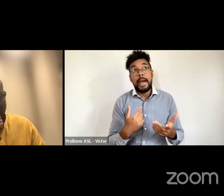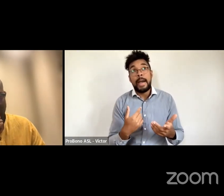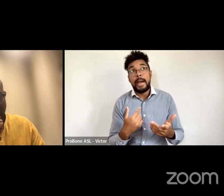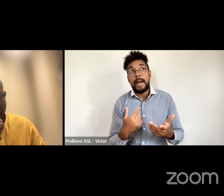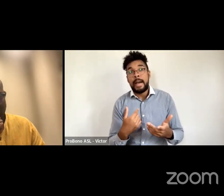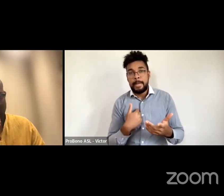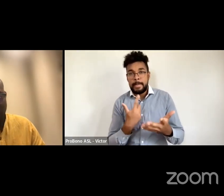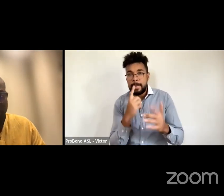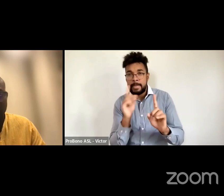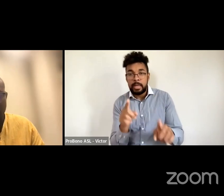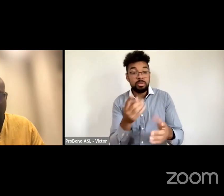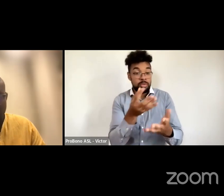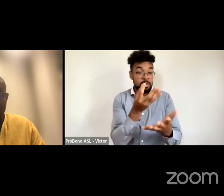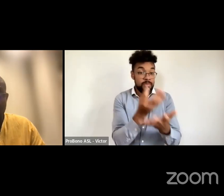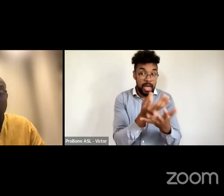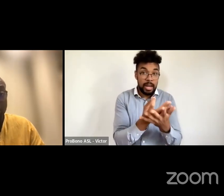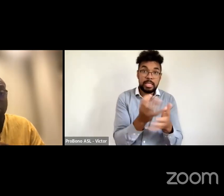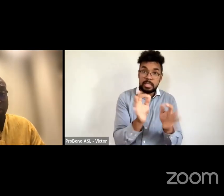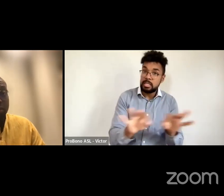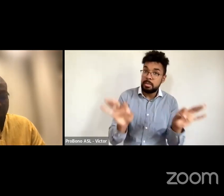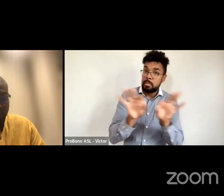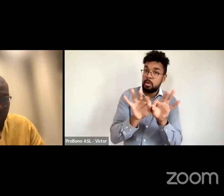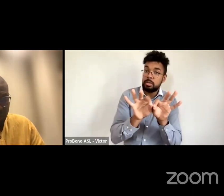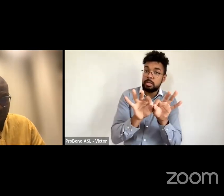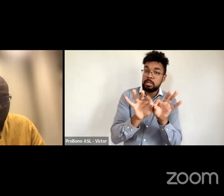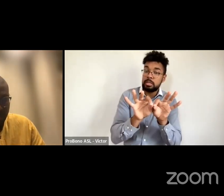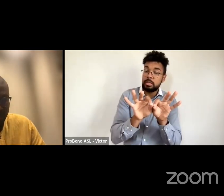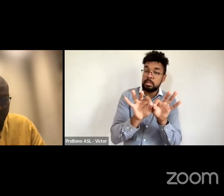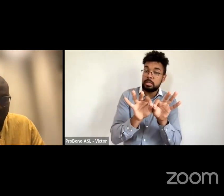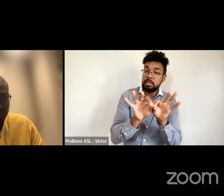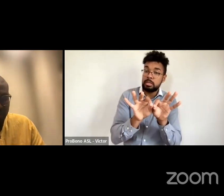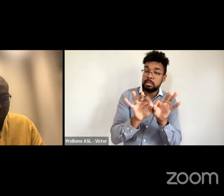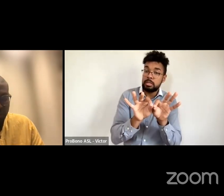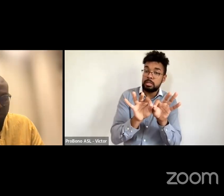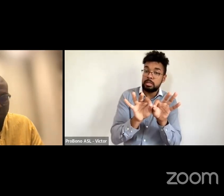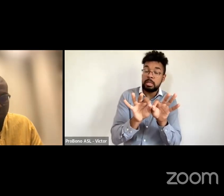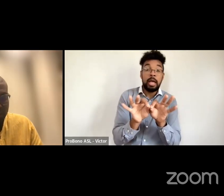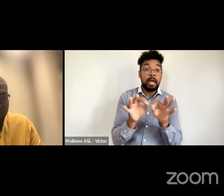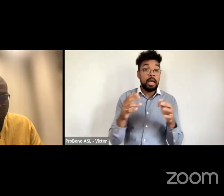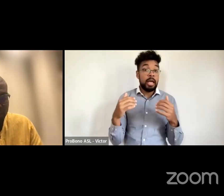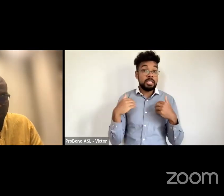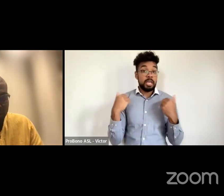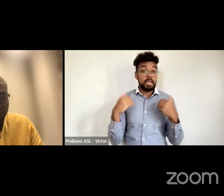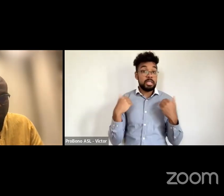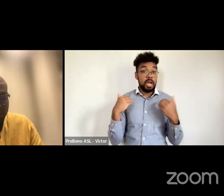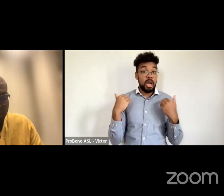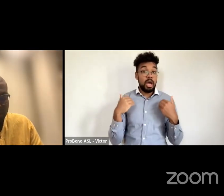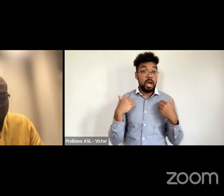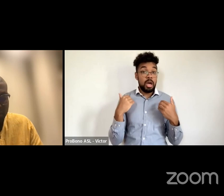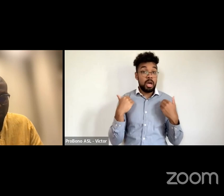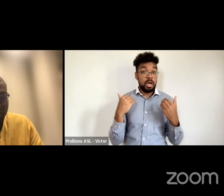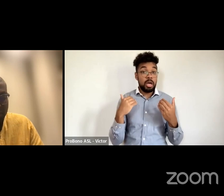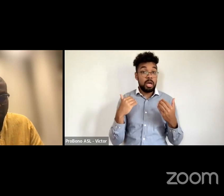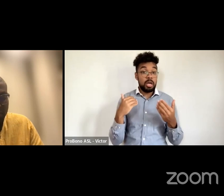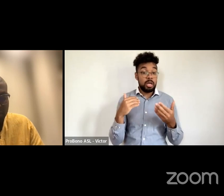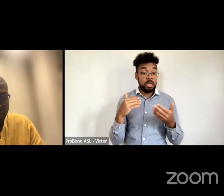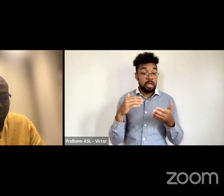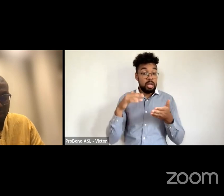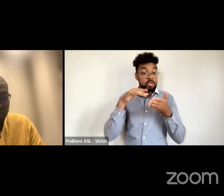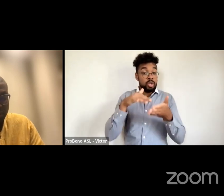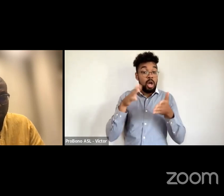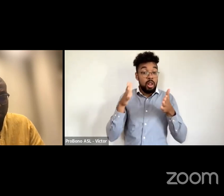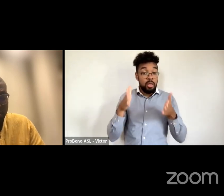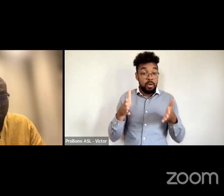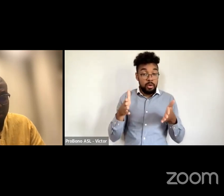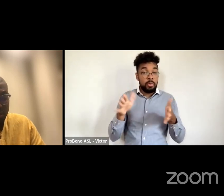finance is important you know and as a young scholar before i i i became who i am now